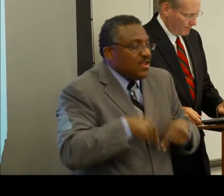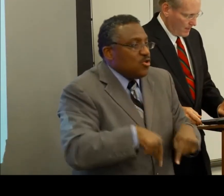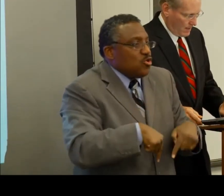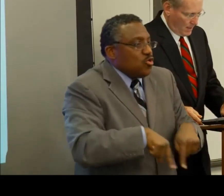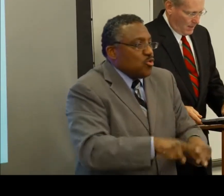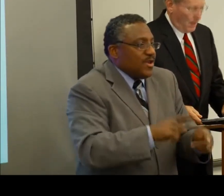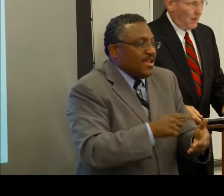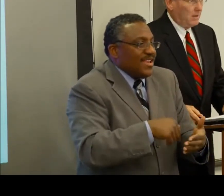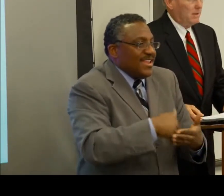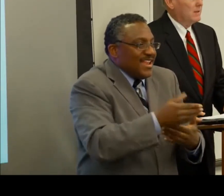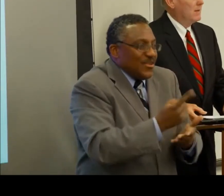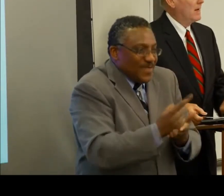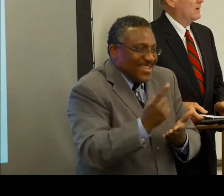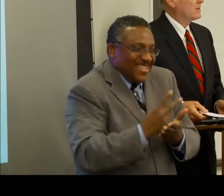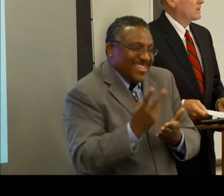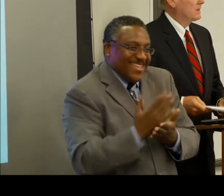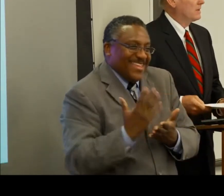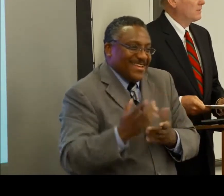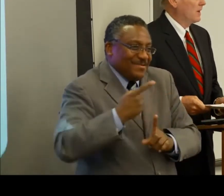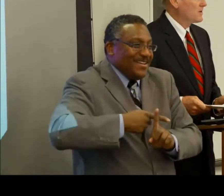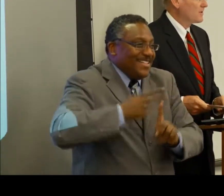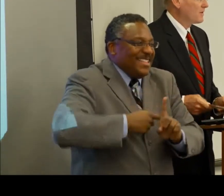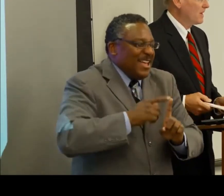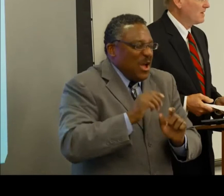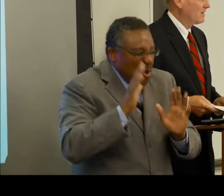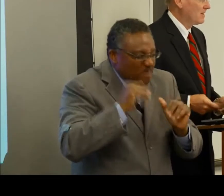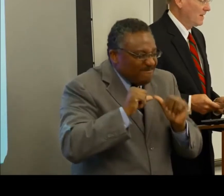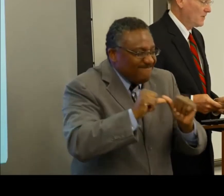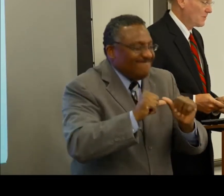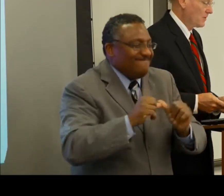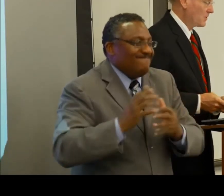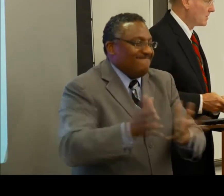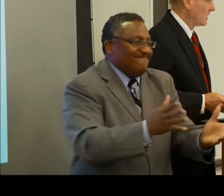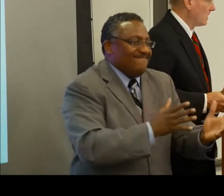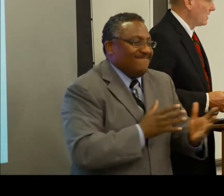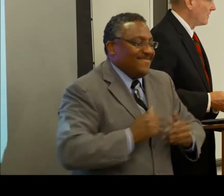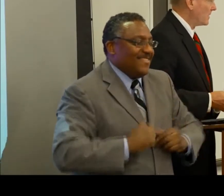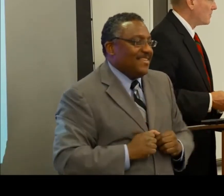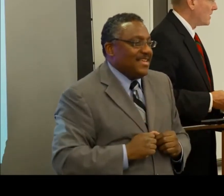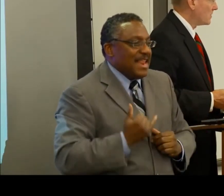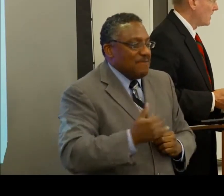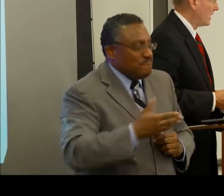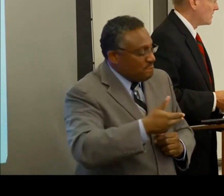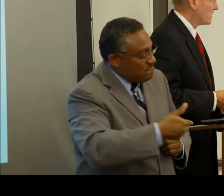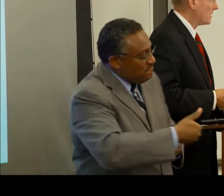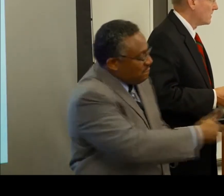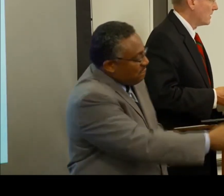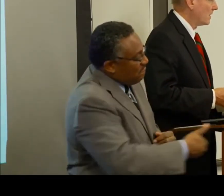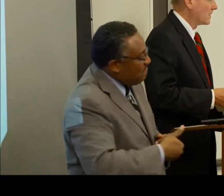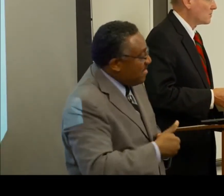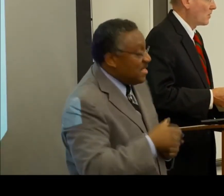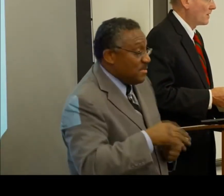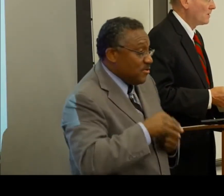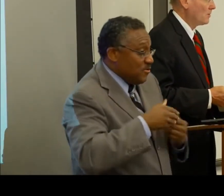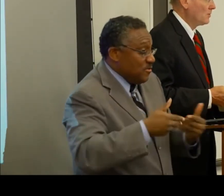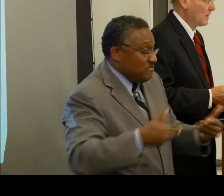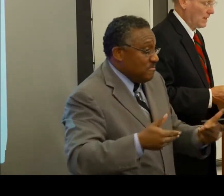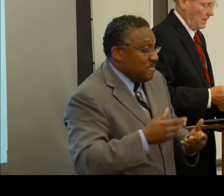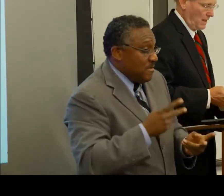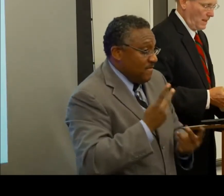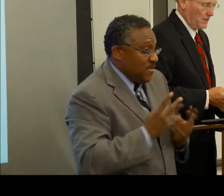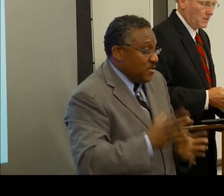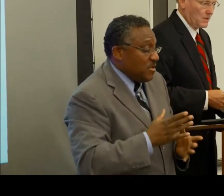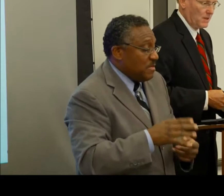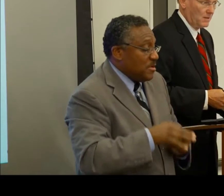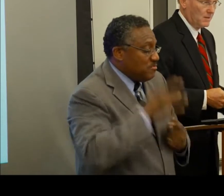months. And now, it's a pleasure for me to introduce a very special guest this morning who